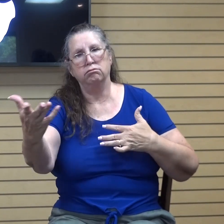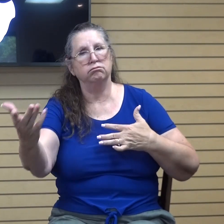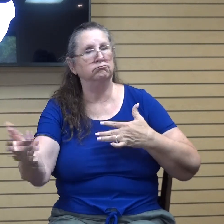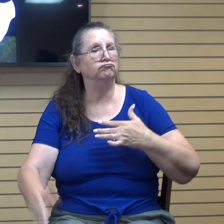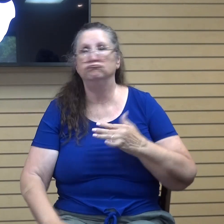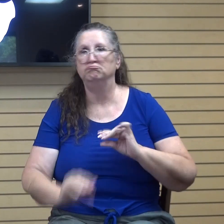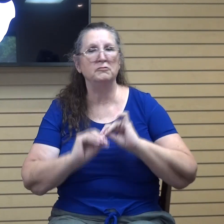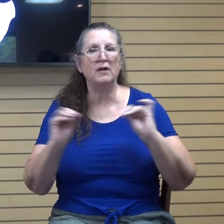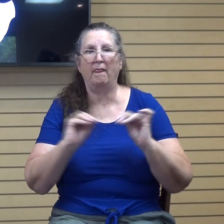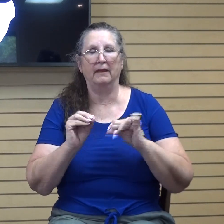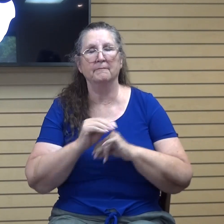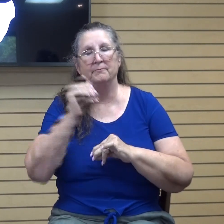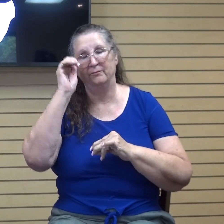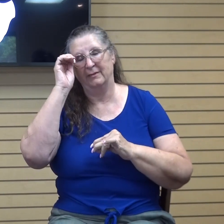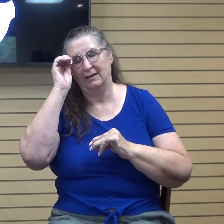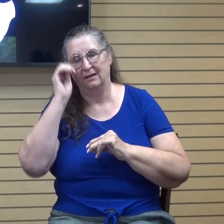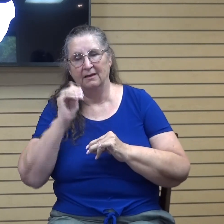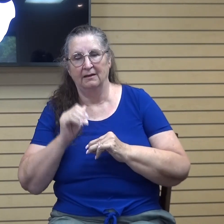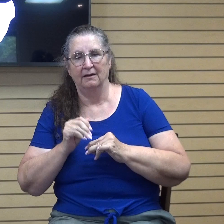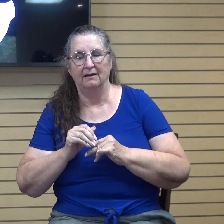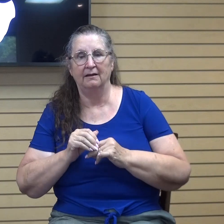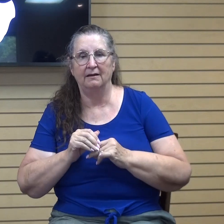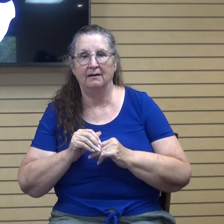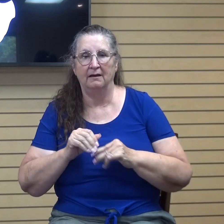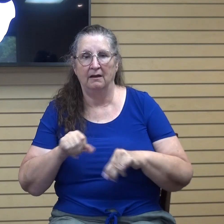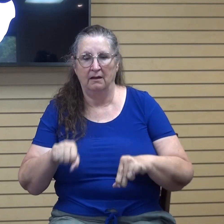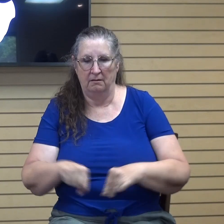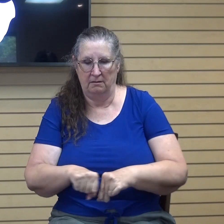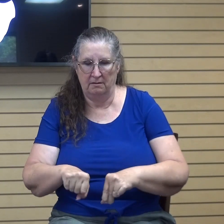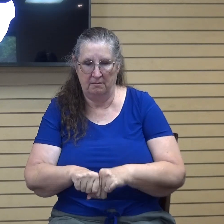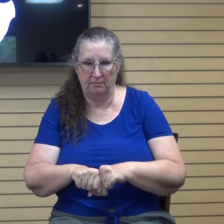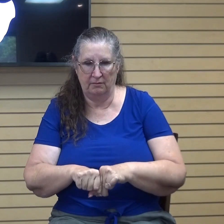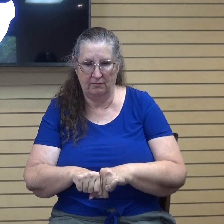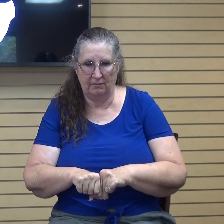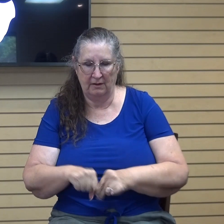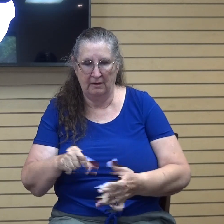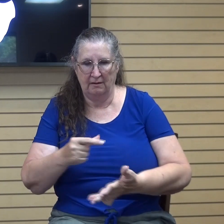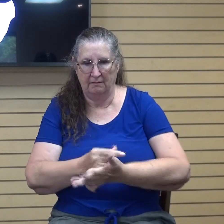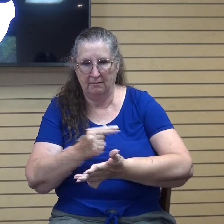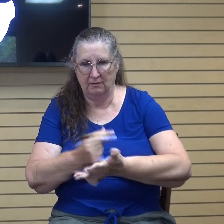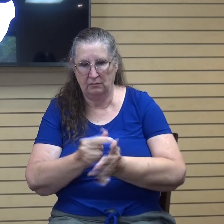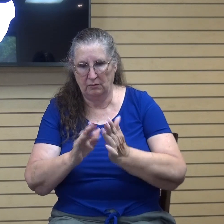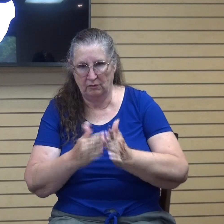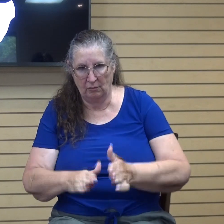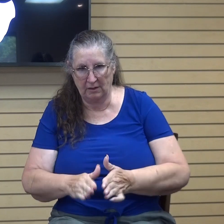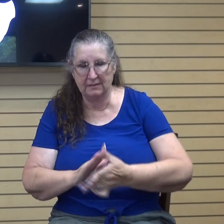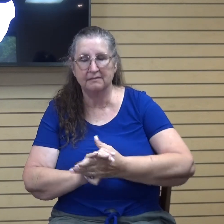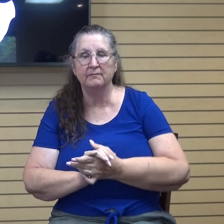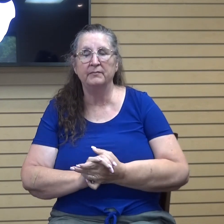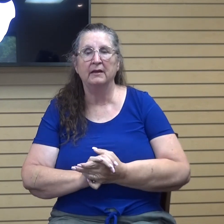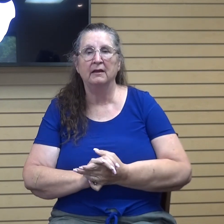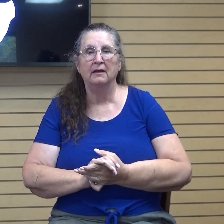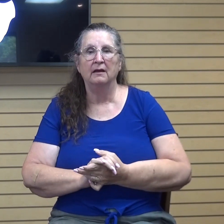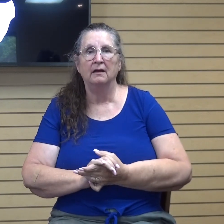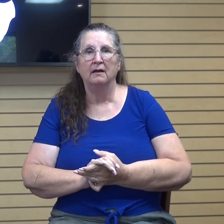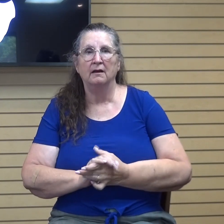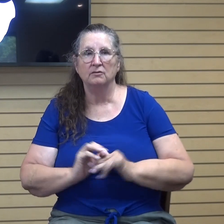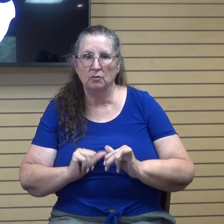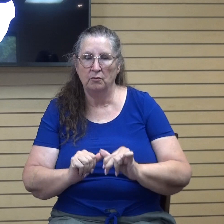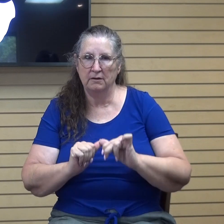we put on the boots of peace or the preservation of gospel of peace. And this is to press onwards towards the